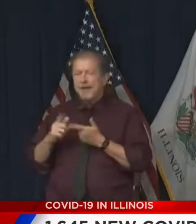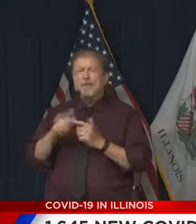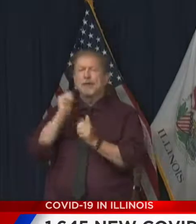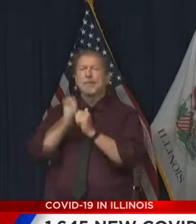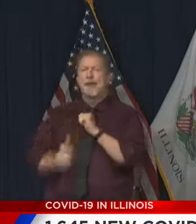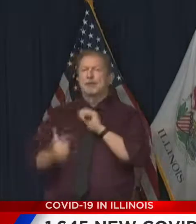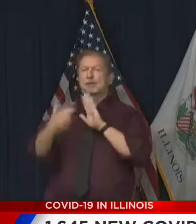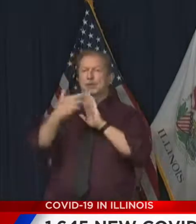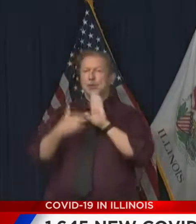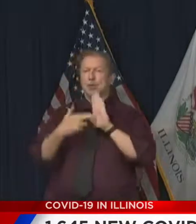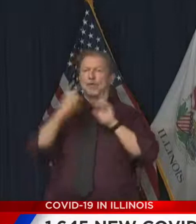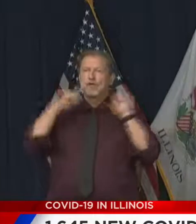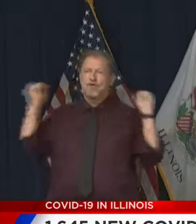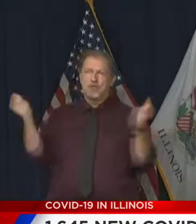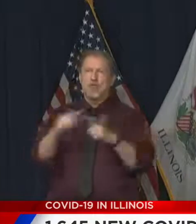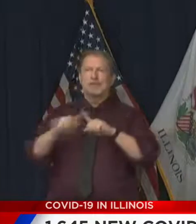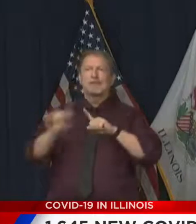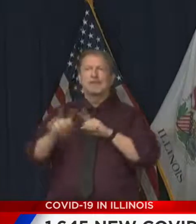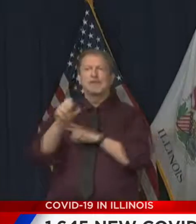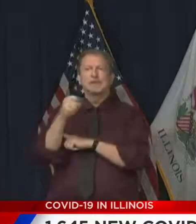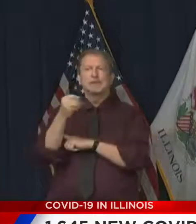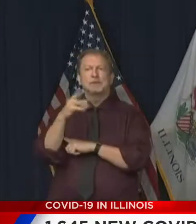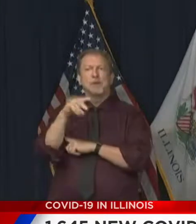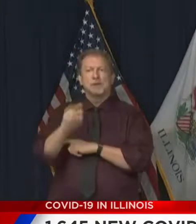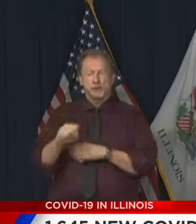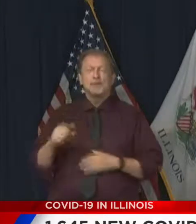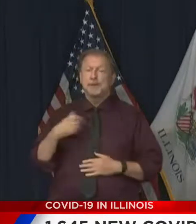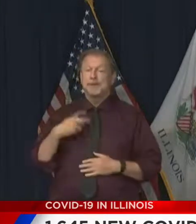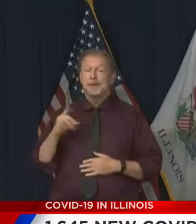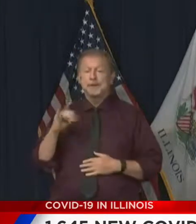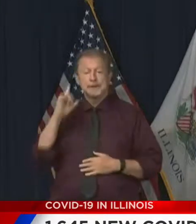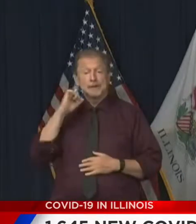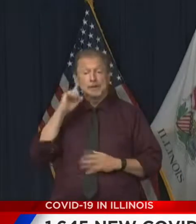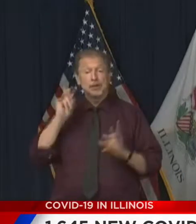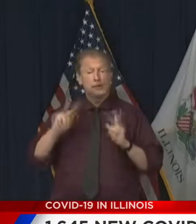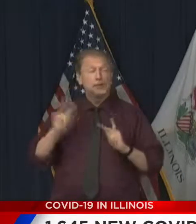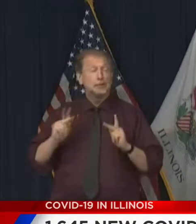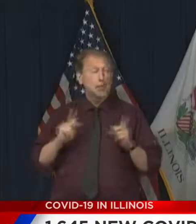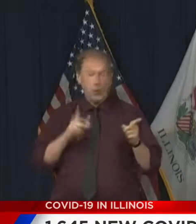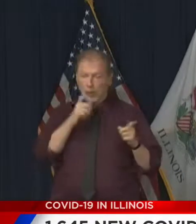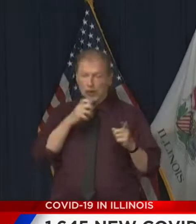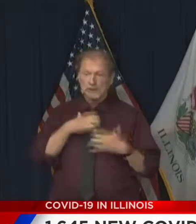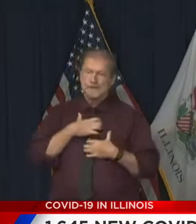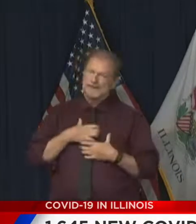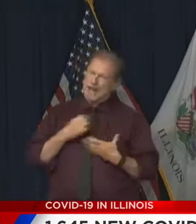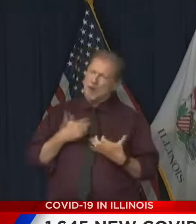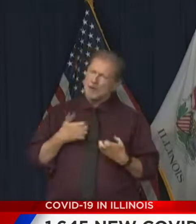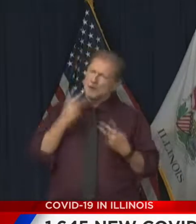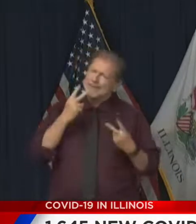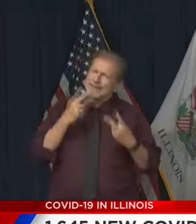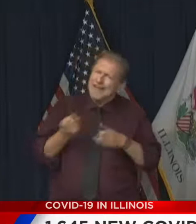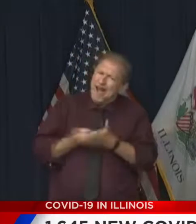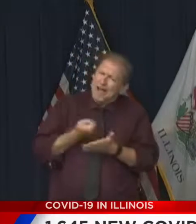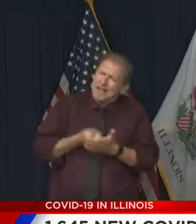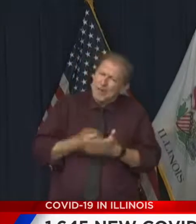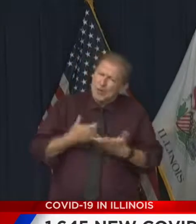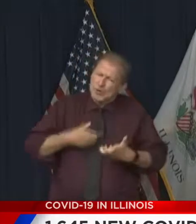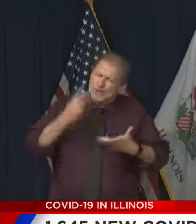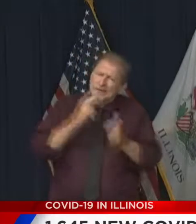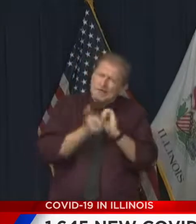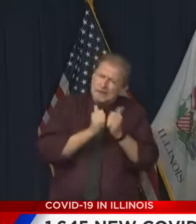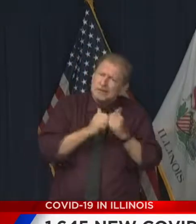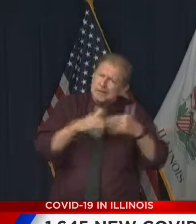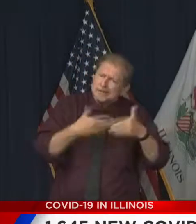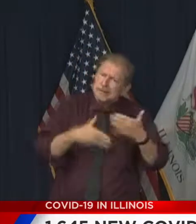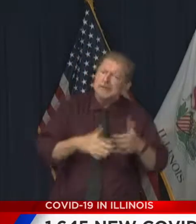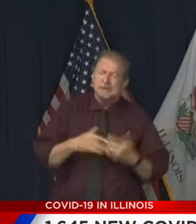And so that is all being done. I've certainly heard from people who care deeply about hockey and making sure that, you know, that there's